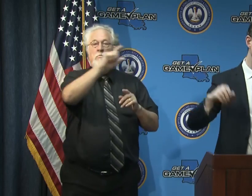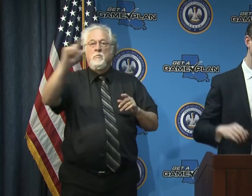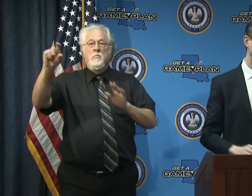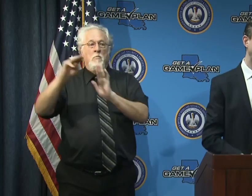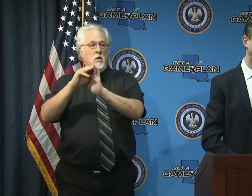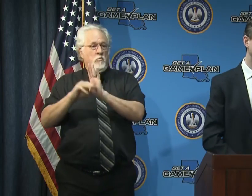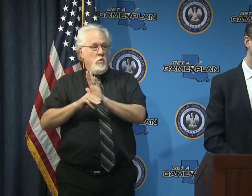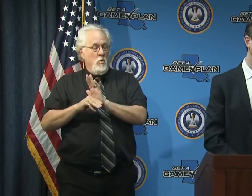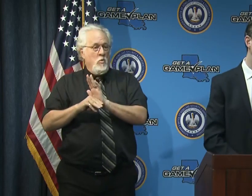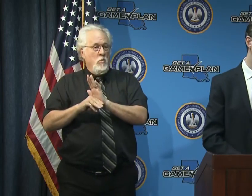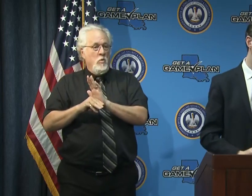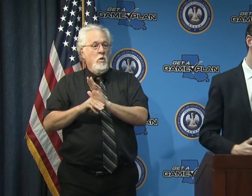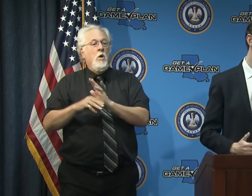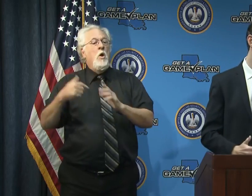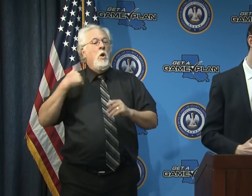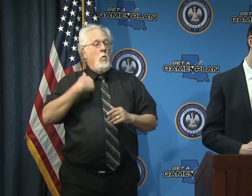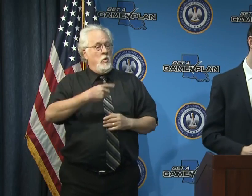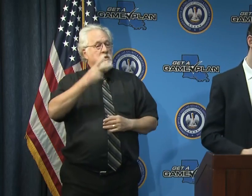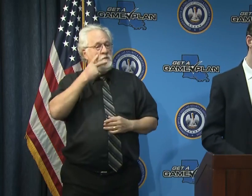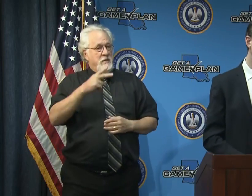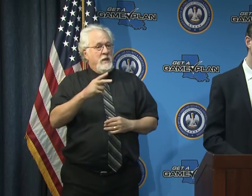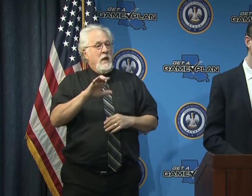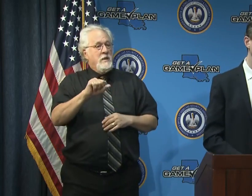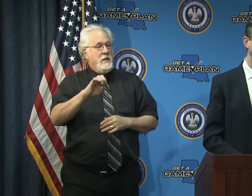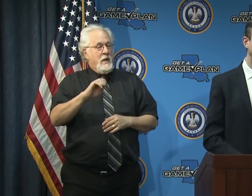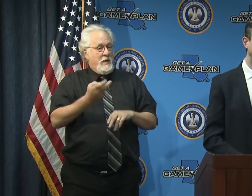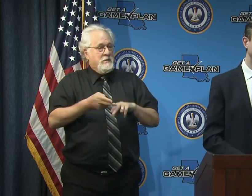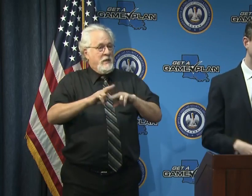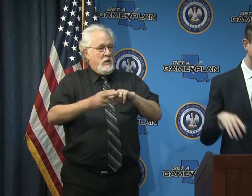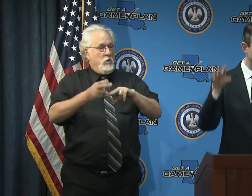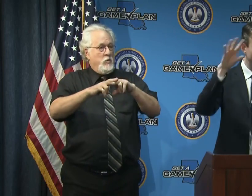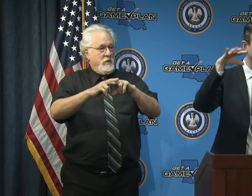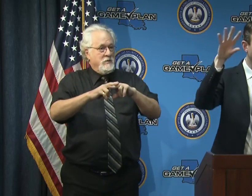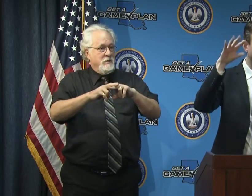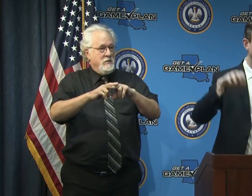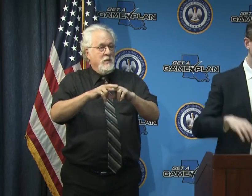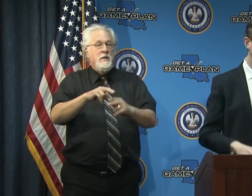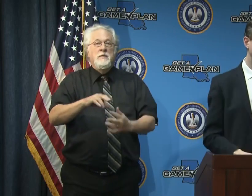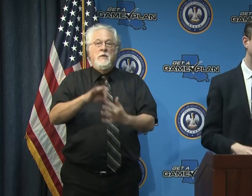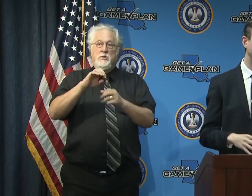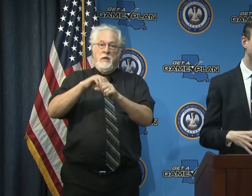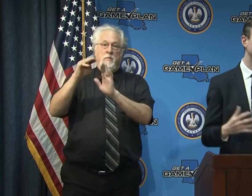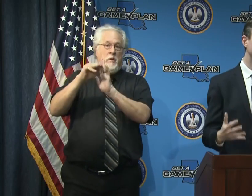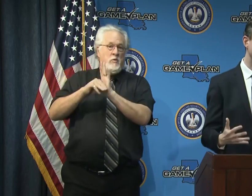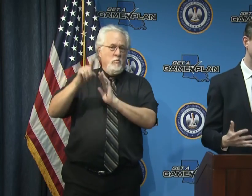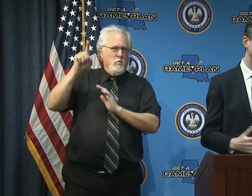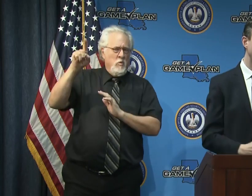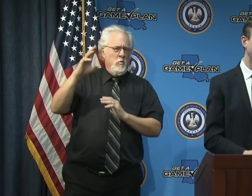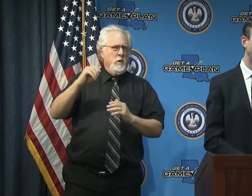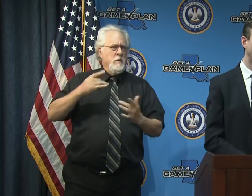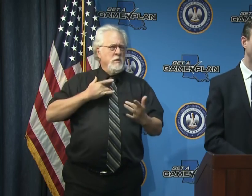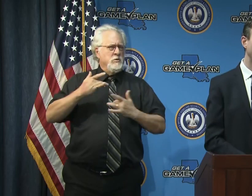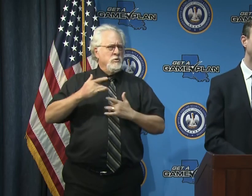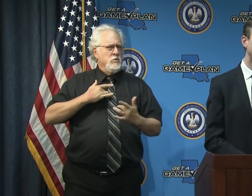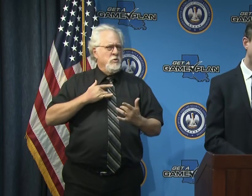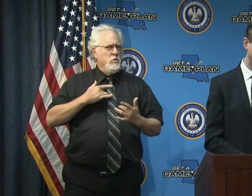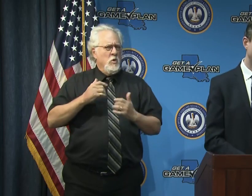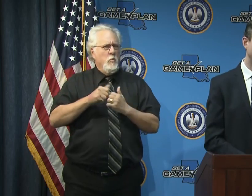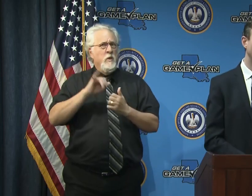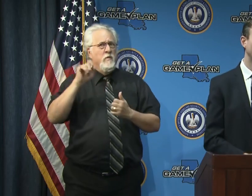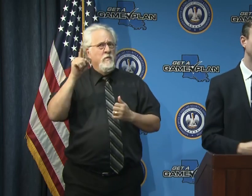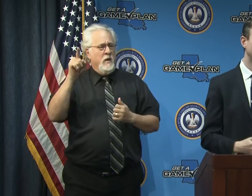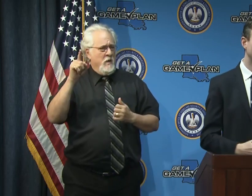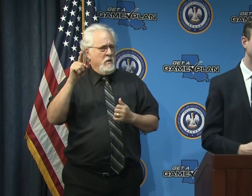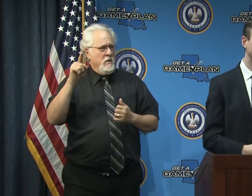way to monroe we are seeing case increases as well um especially in the monroe area and we are concerned with that